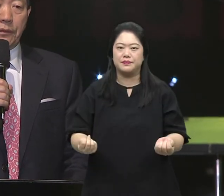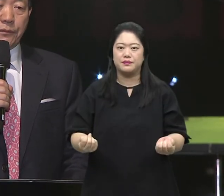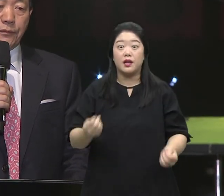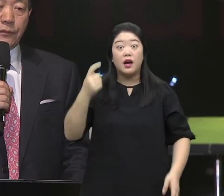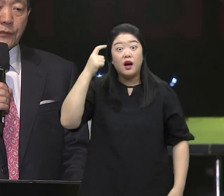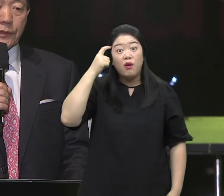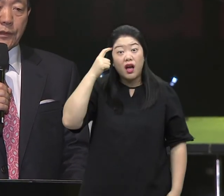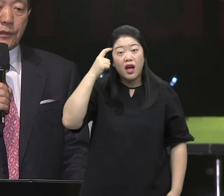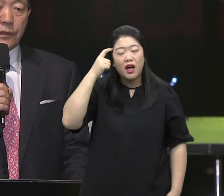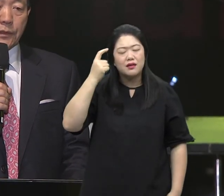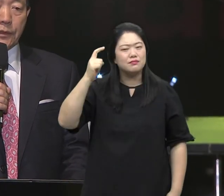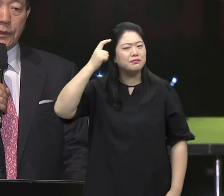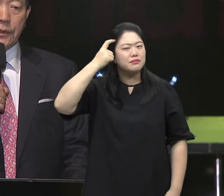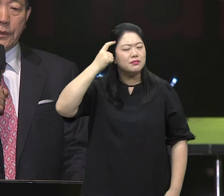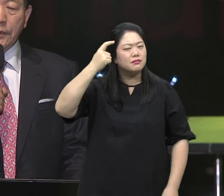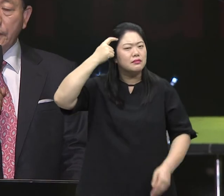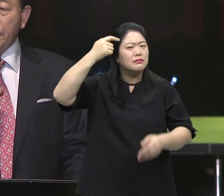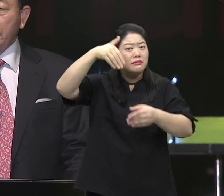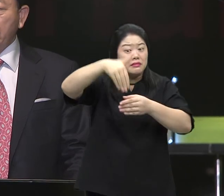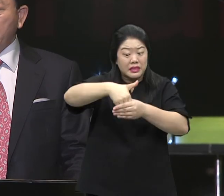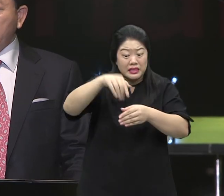It's because of the things imprinted in us until now.